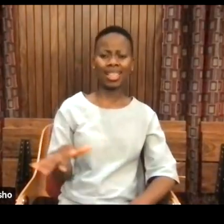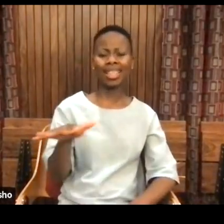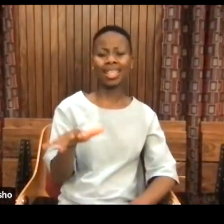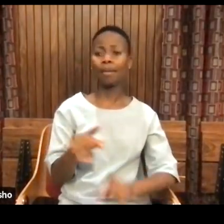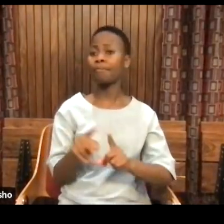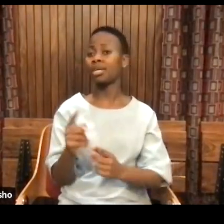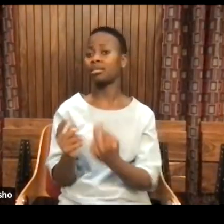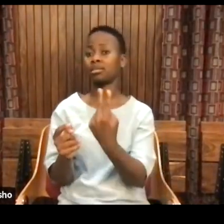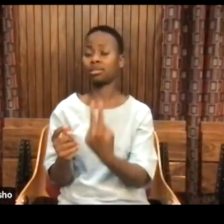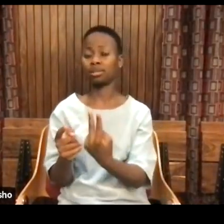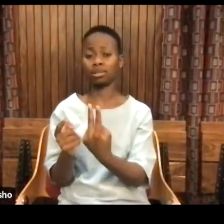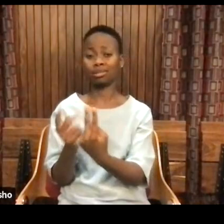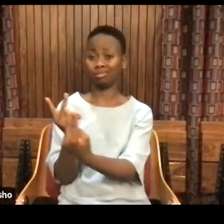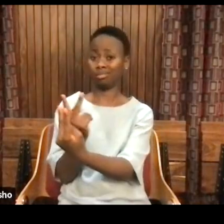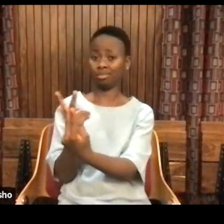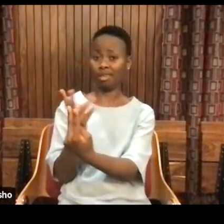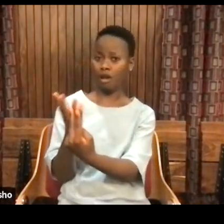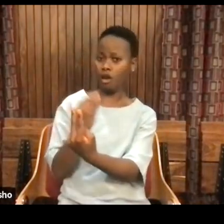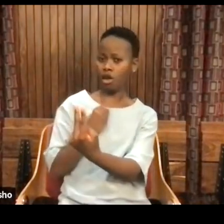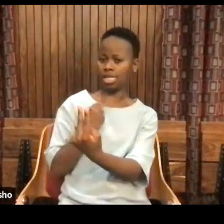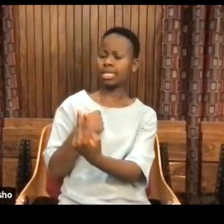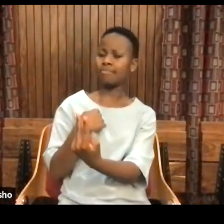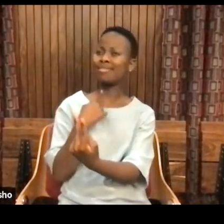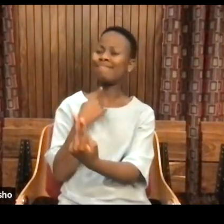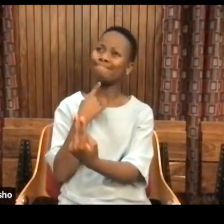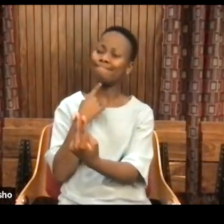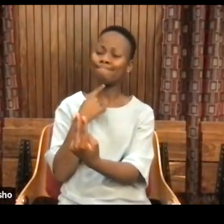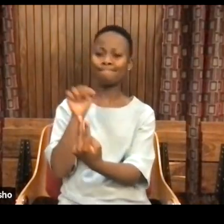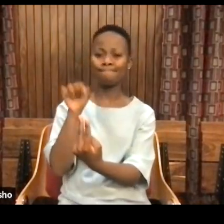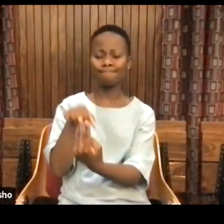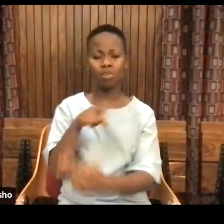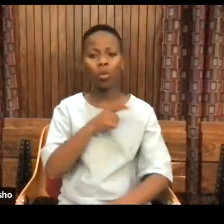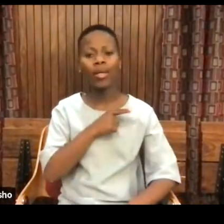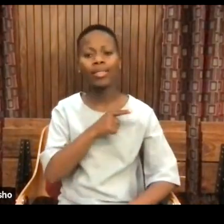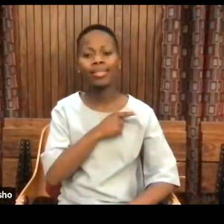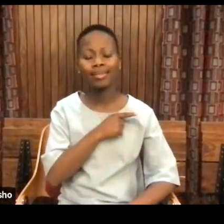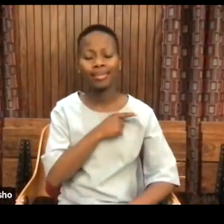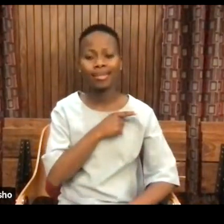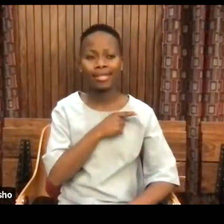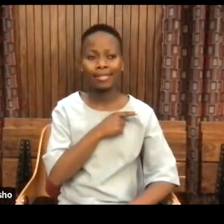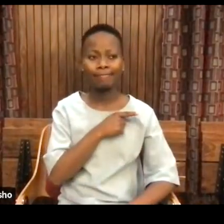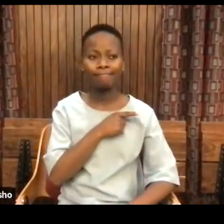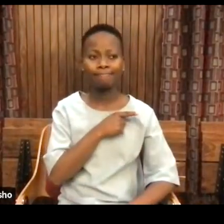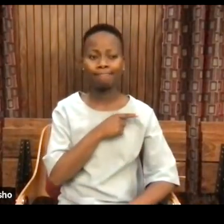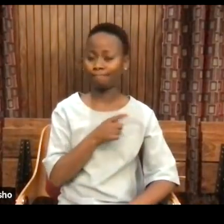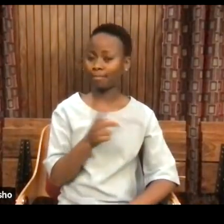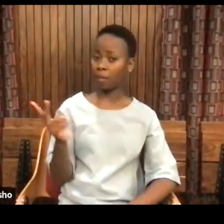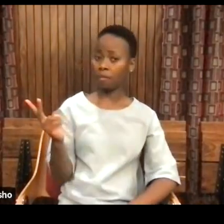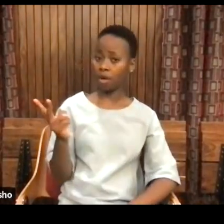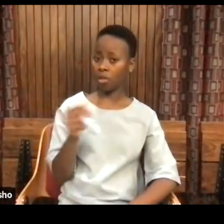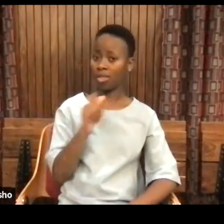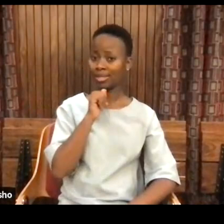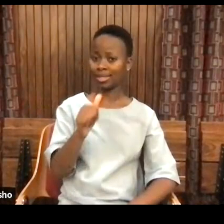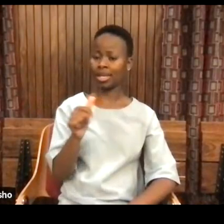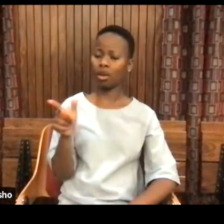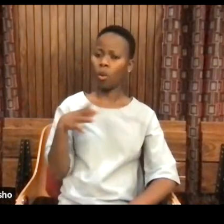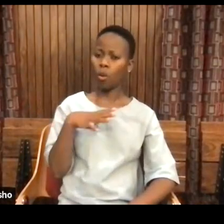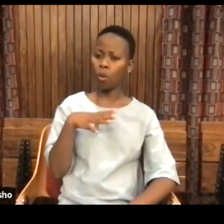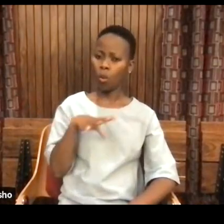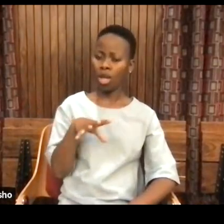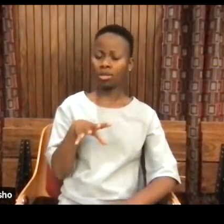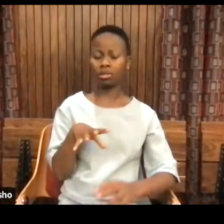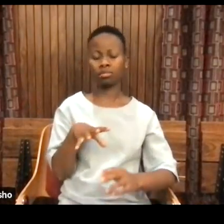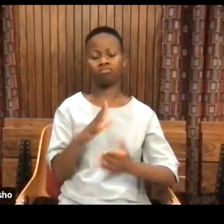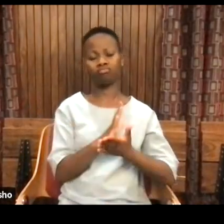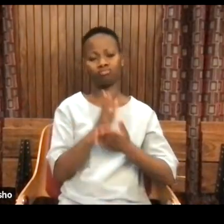Rosina and Cheyenne asked? Because they said they wanted something to share with